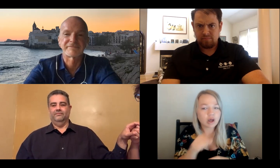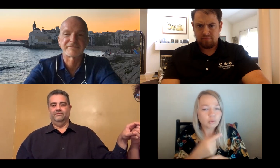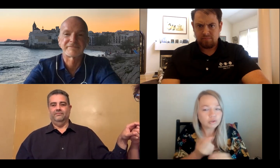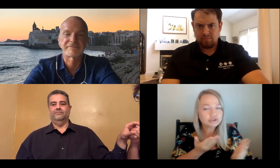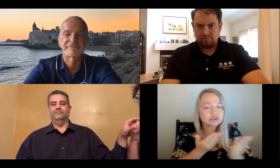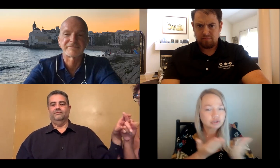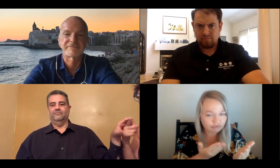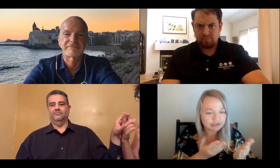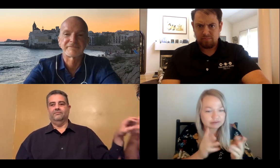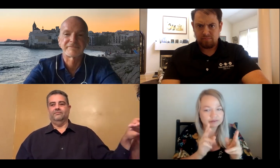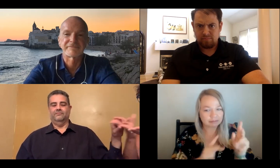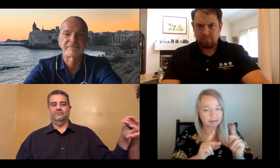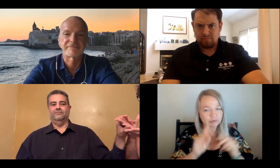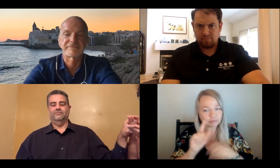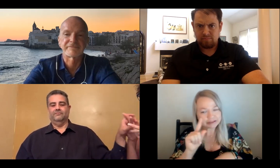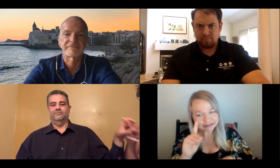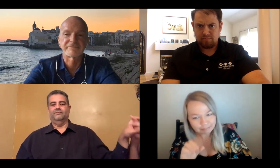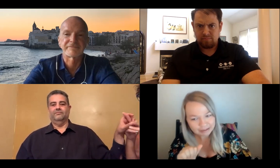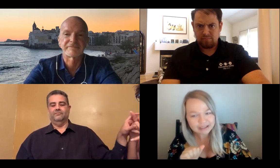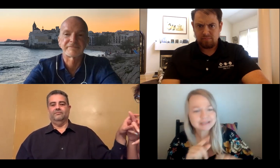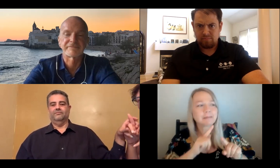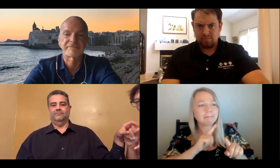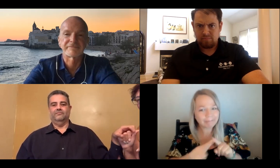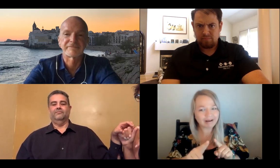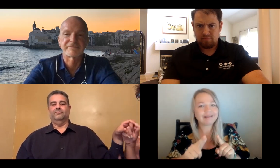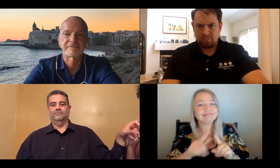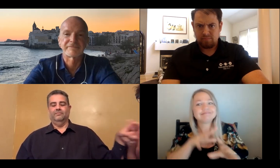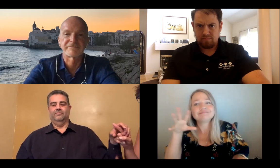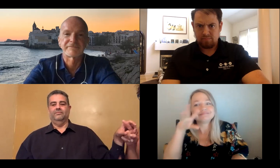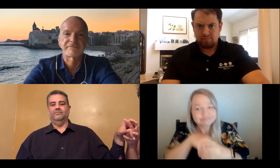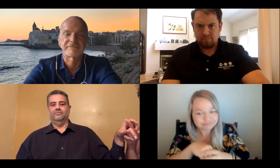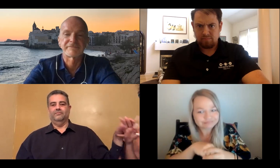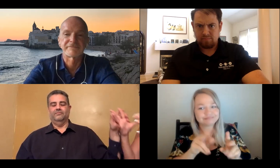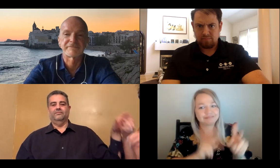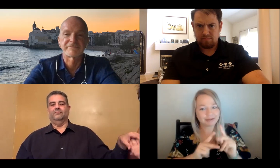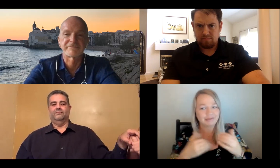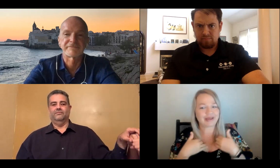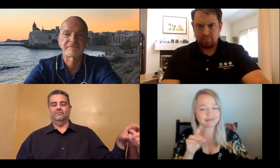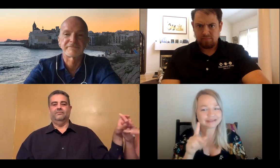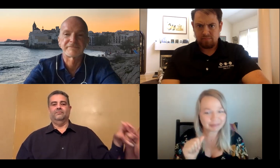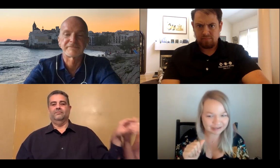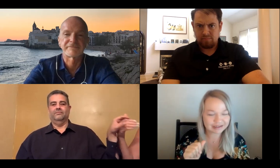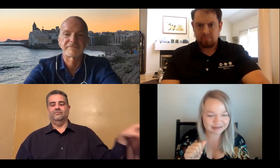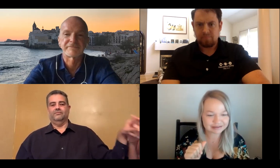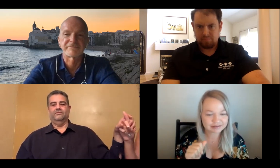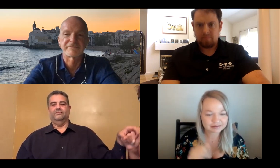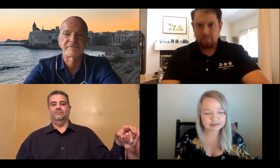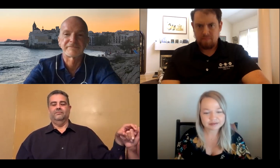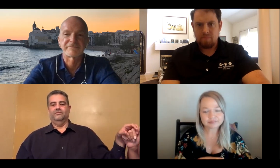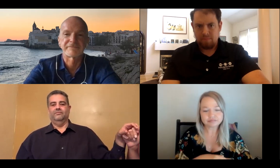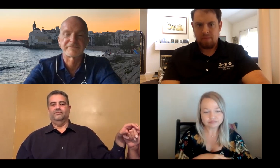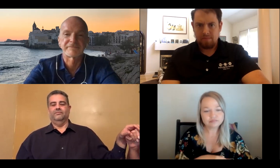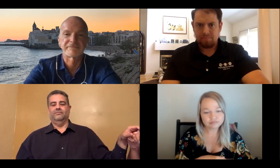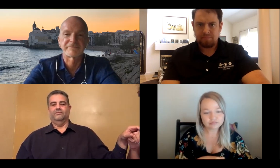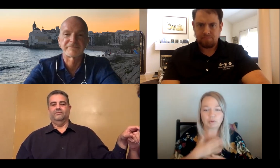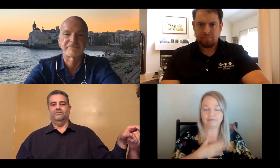that don't just serve our constituents with disabilities, but actually involve